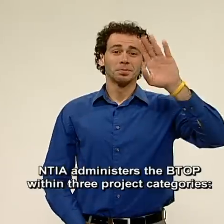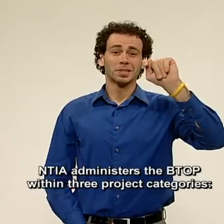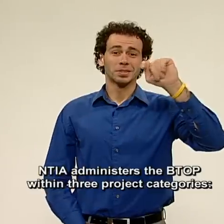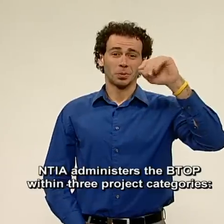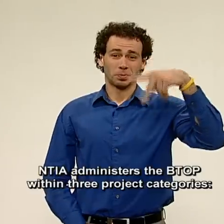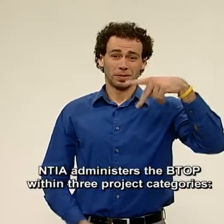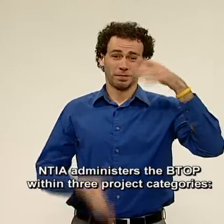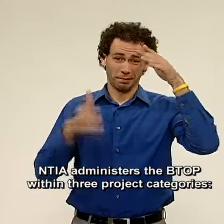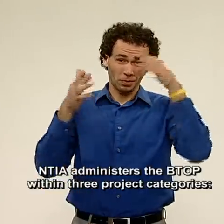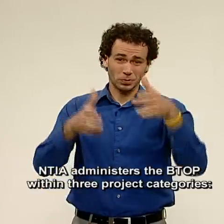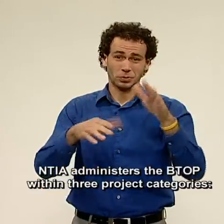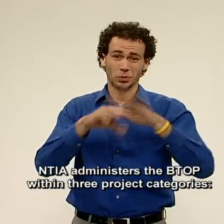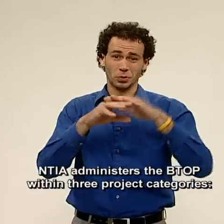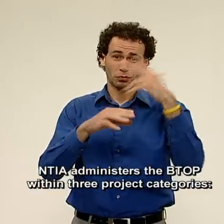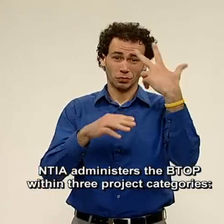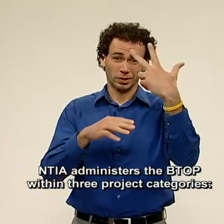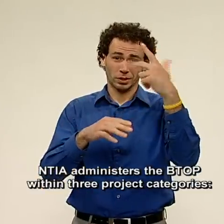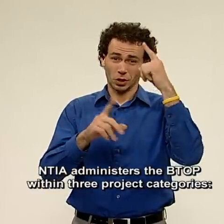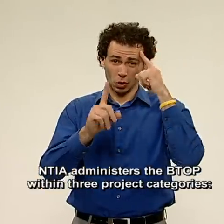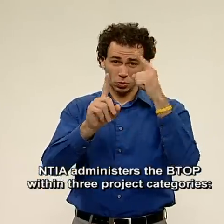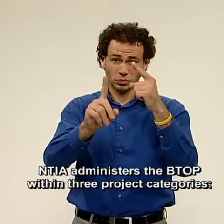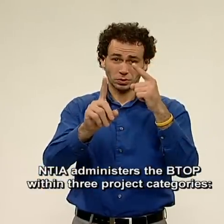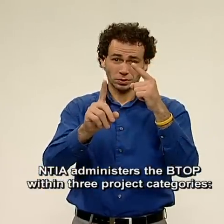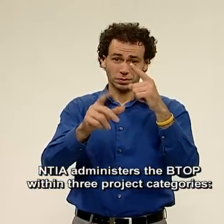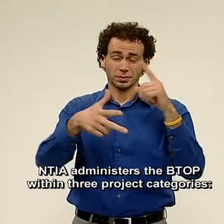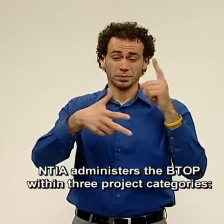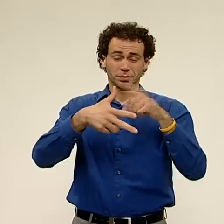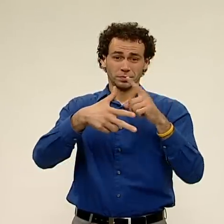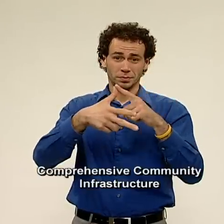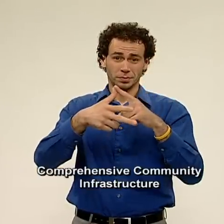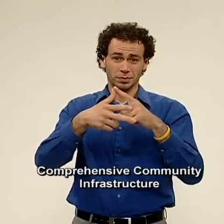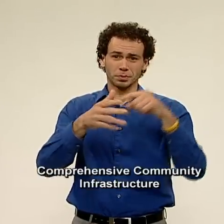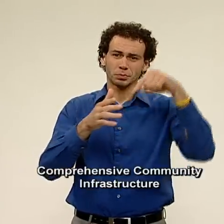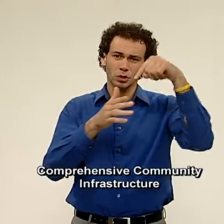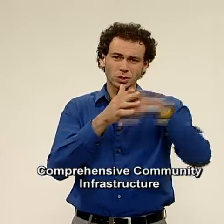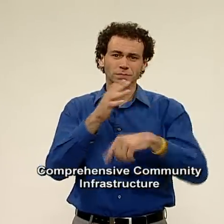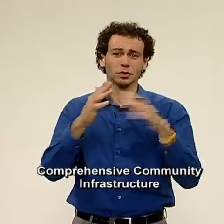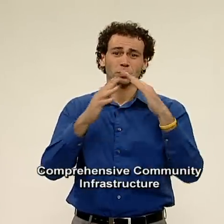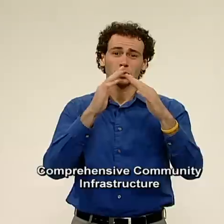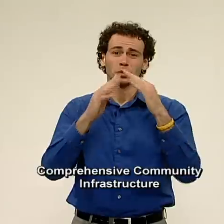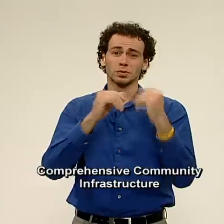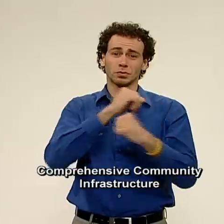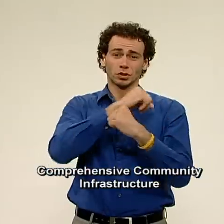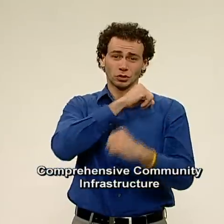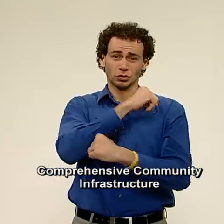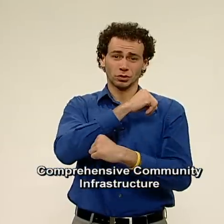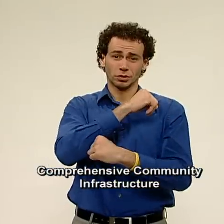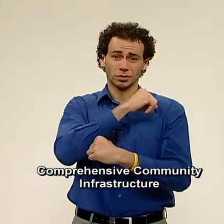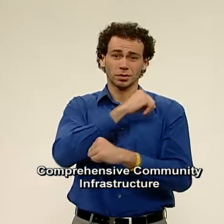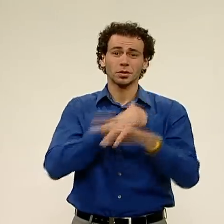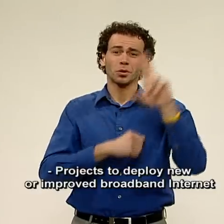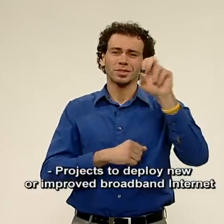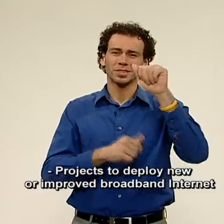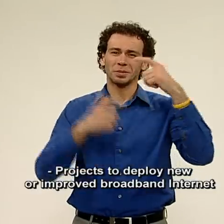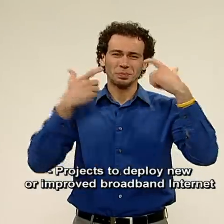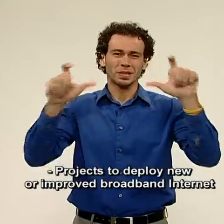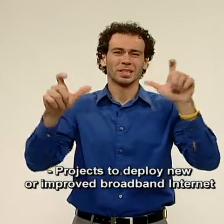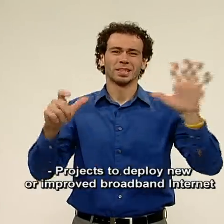NTIA administers the BTOP within three project categories, comprehensive community infrastructure, projects to